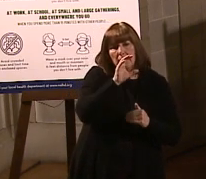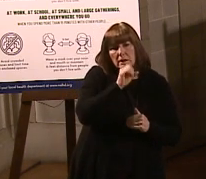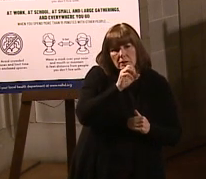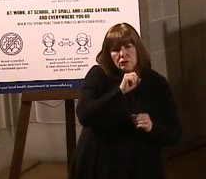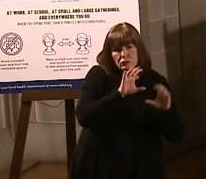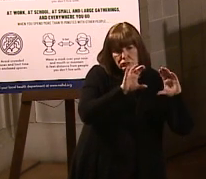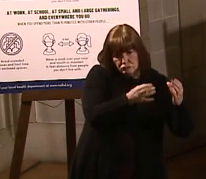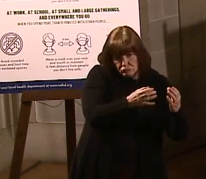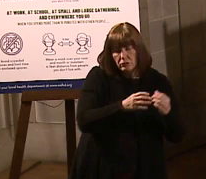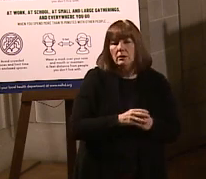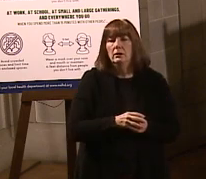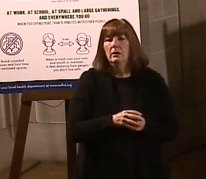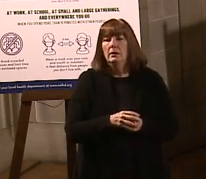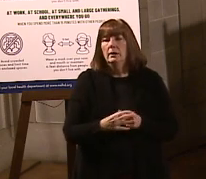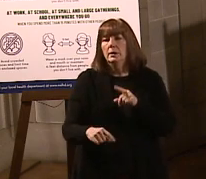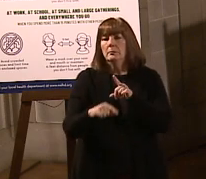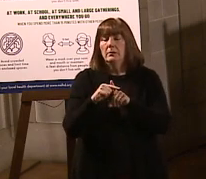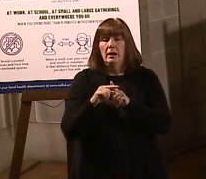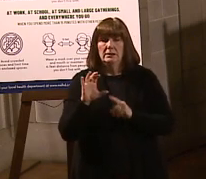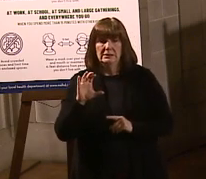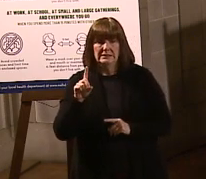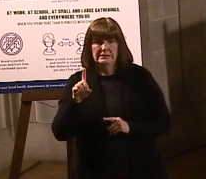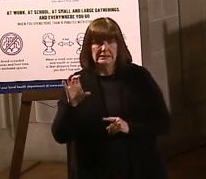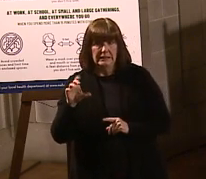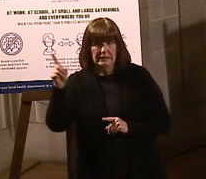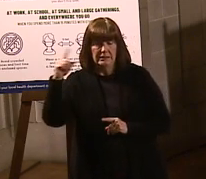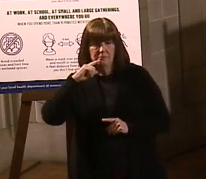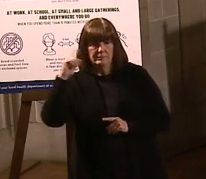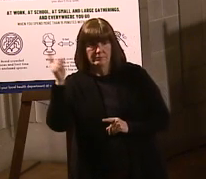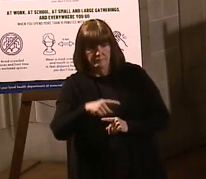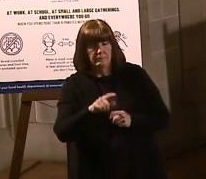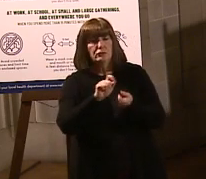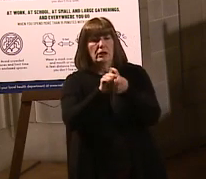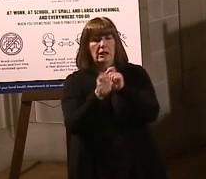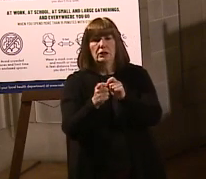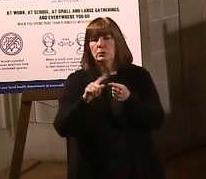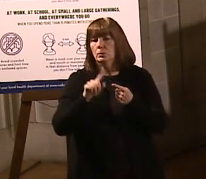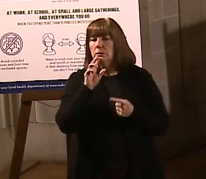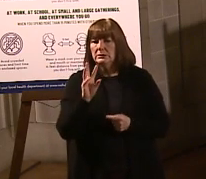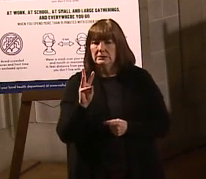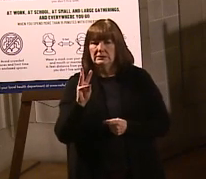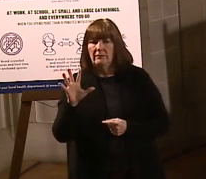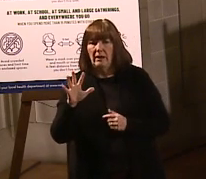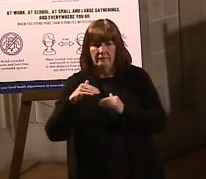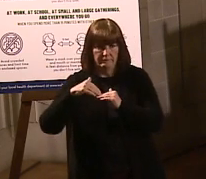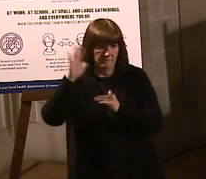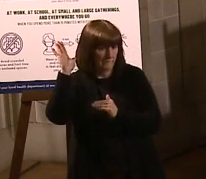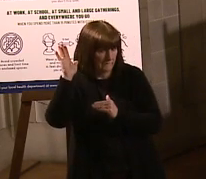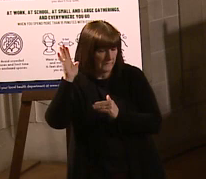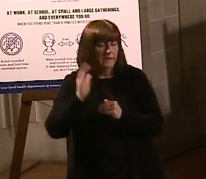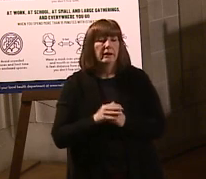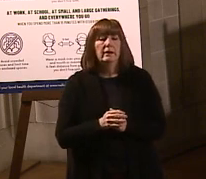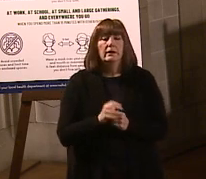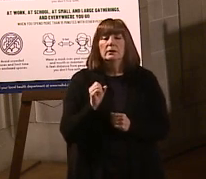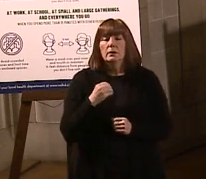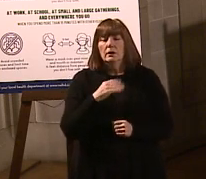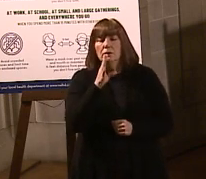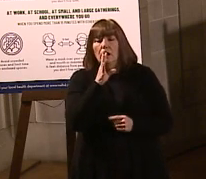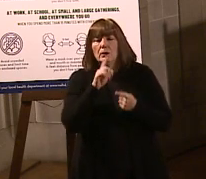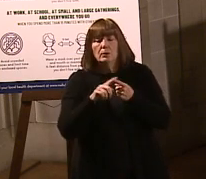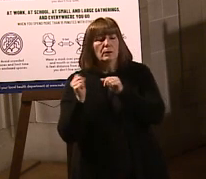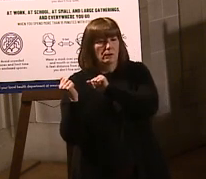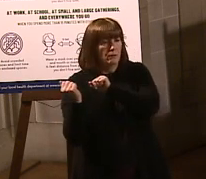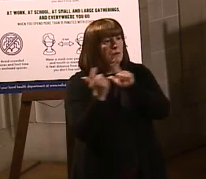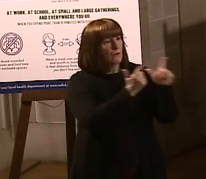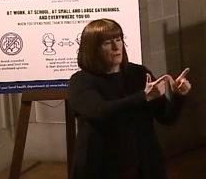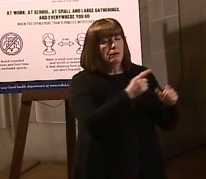bracket. And then also the CDC made changes for the 65-year-old or older. And so I've talked to all